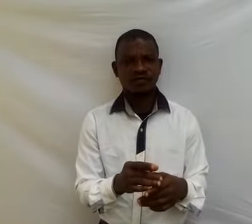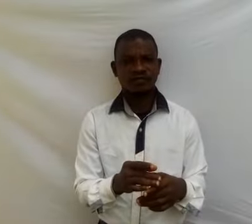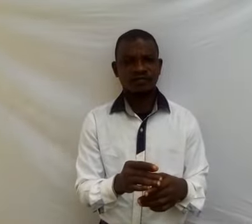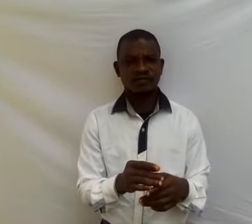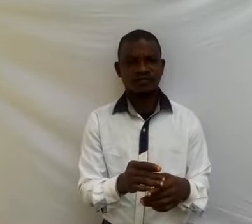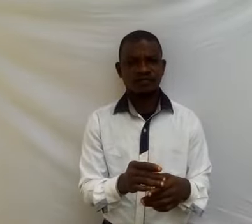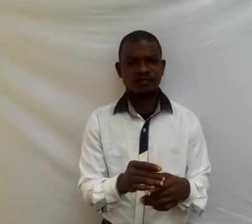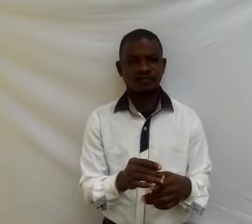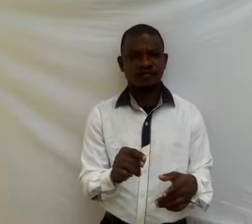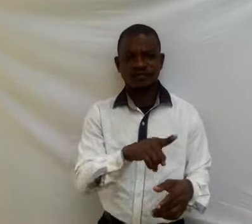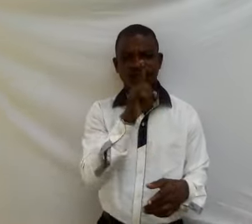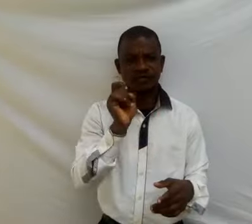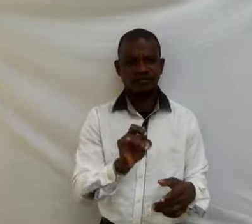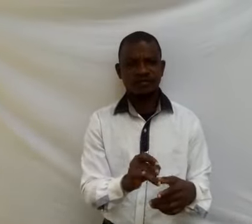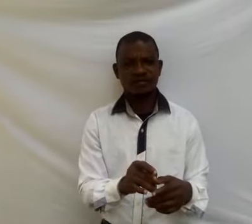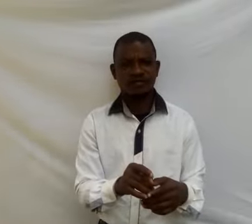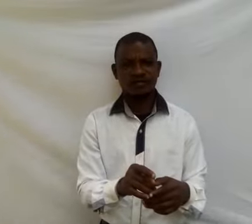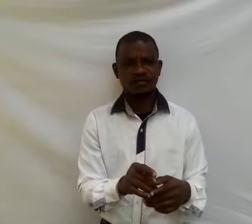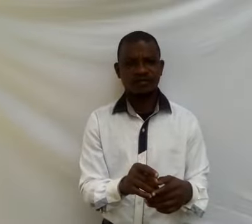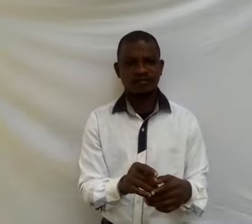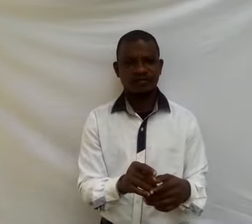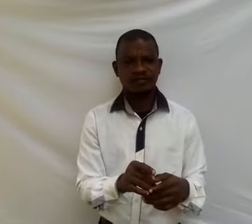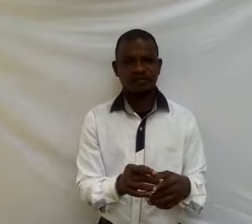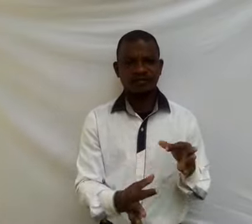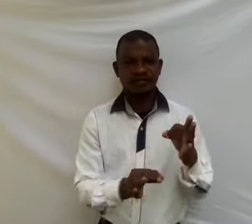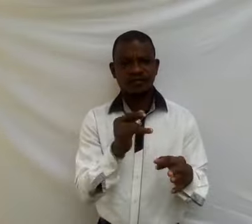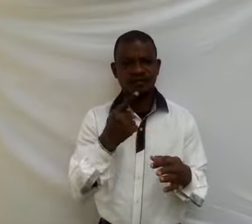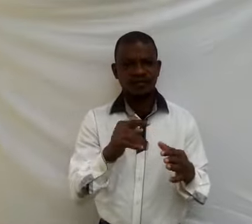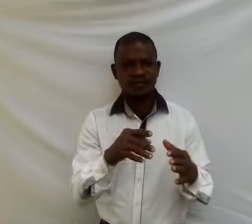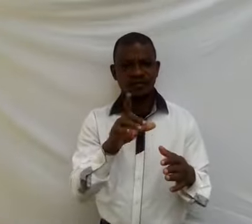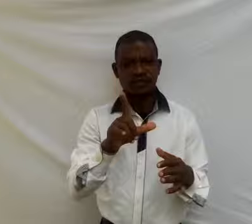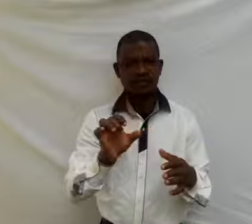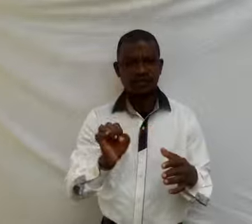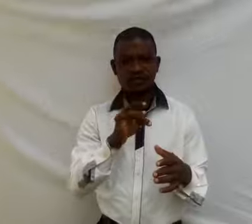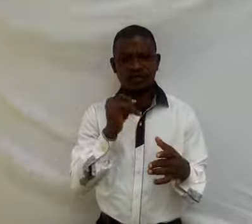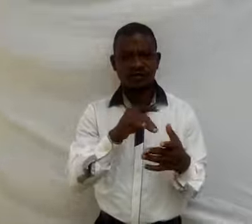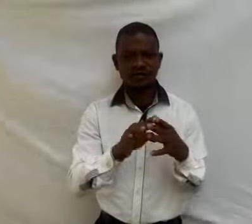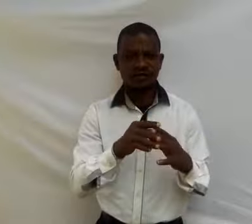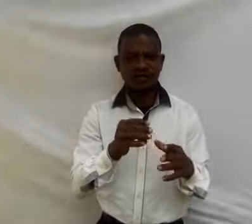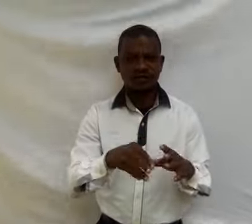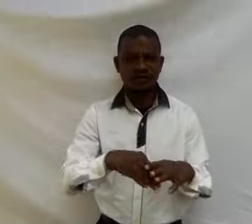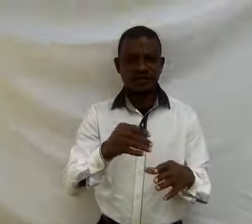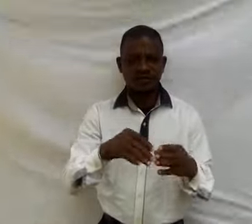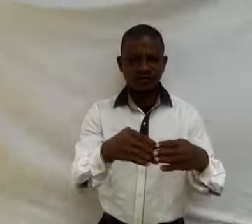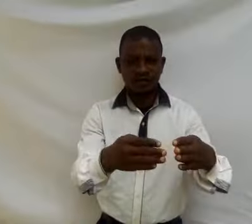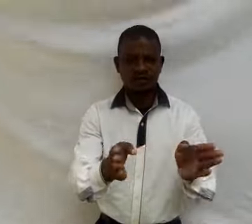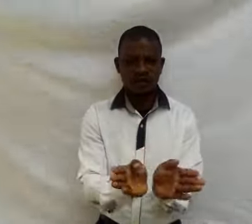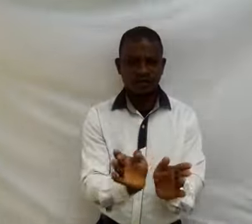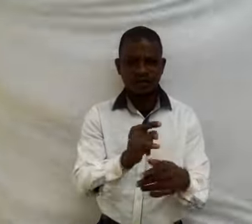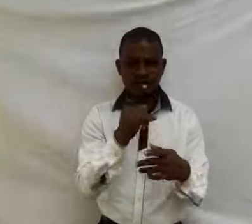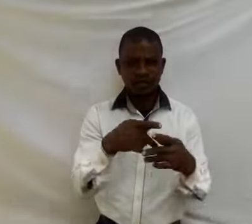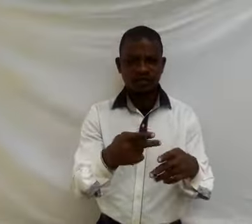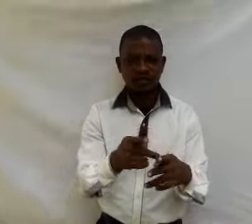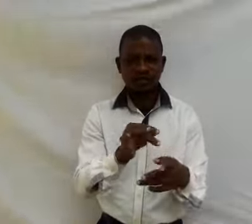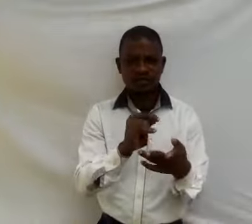Question. If the lid of the pot is removed, what will you